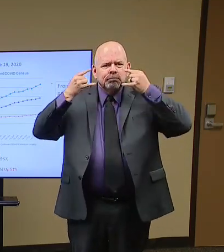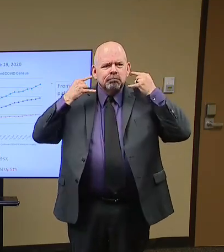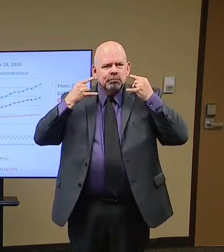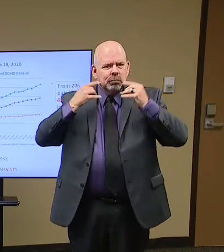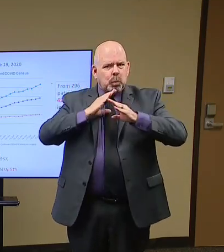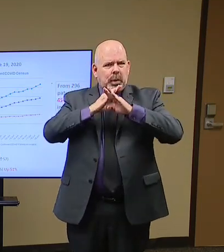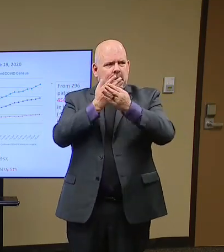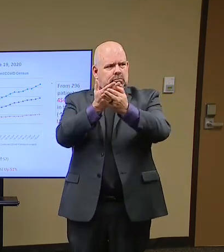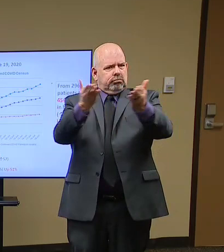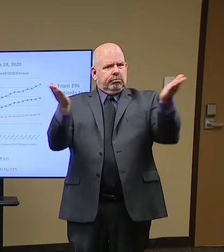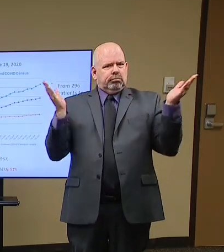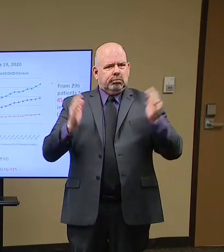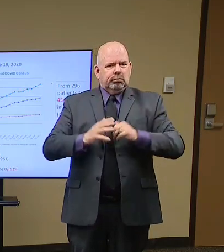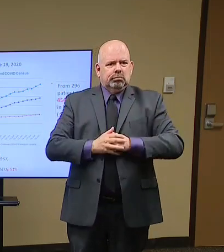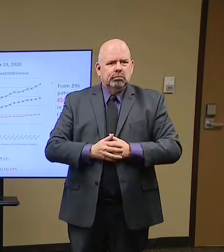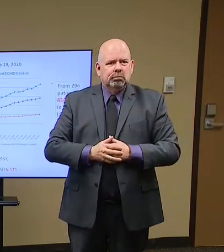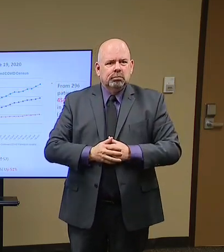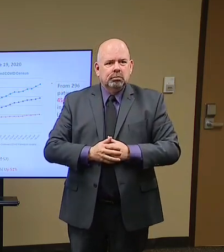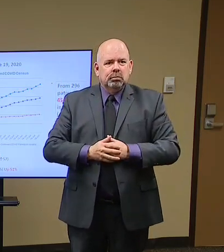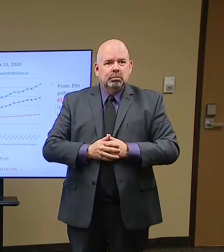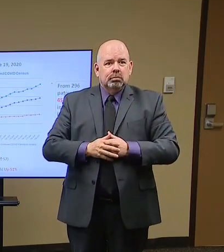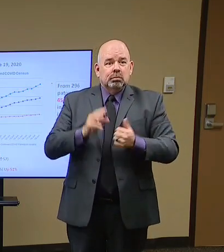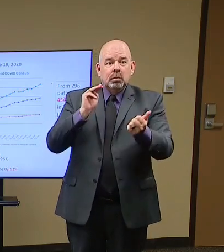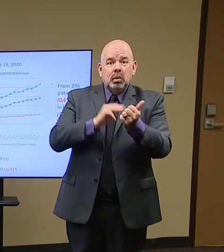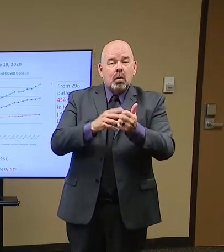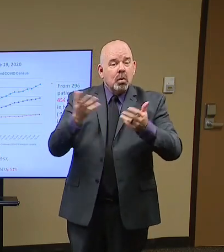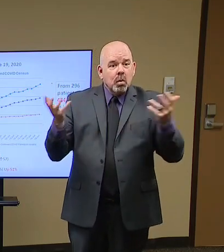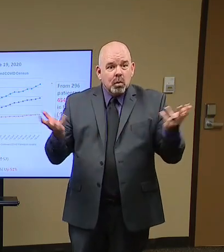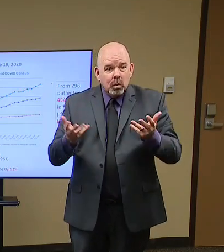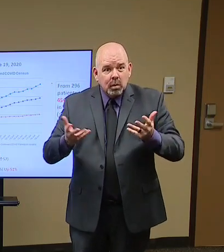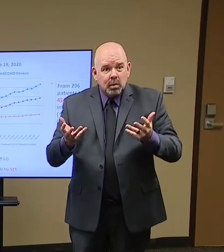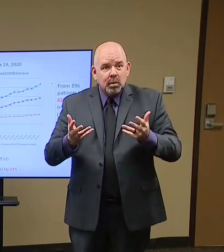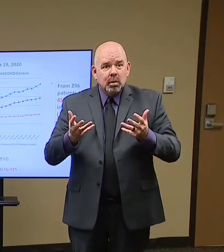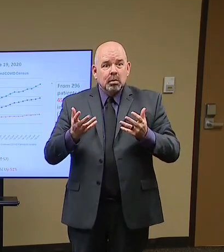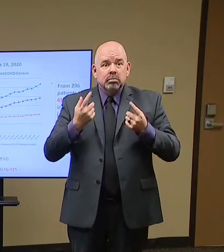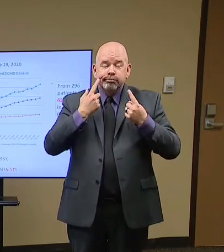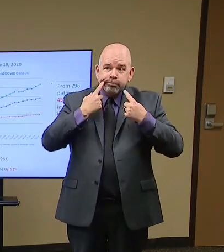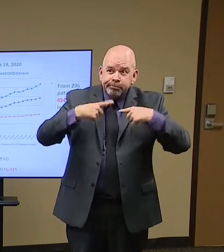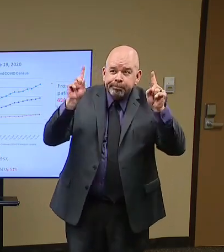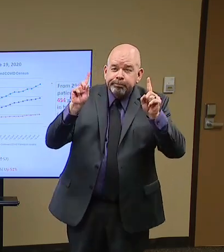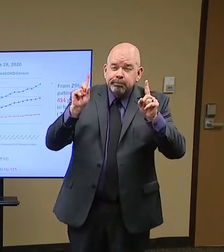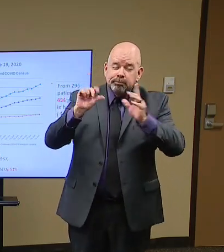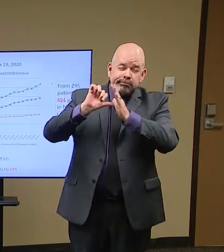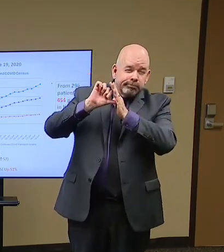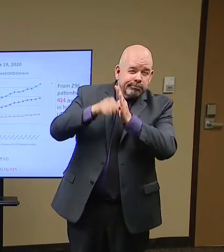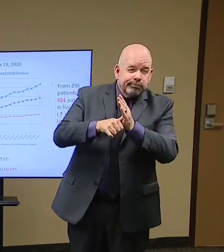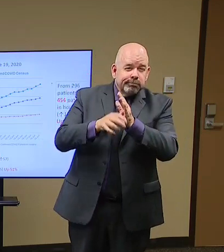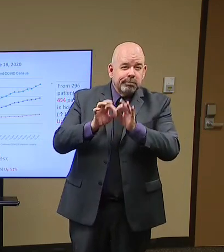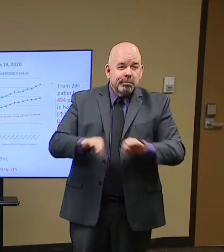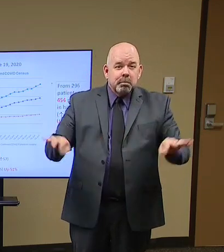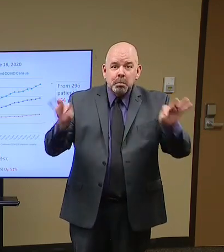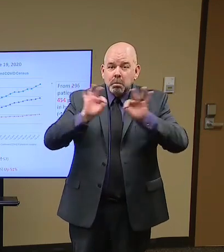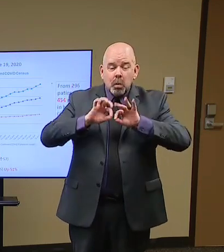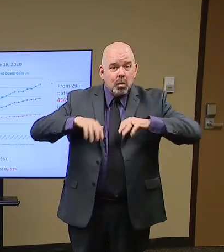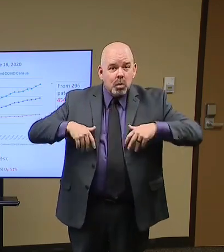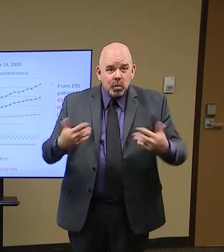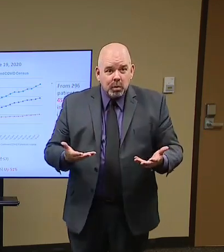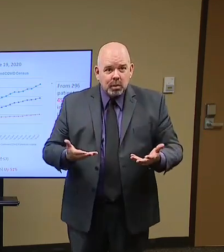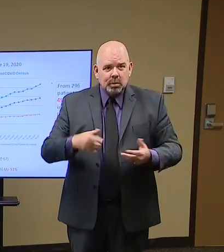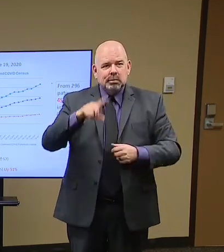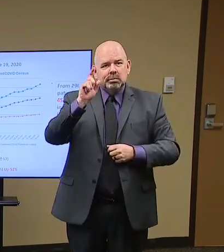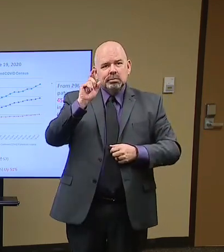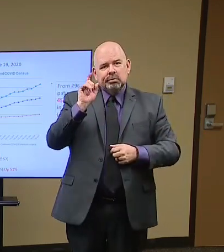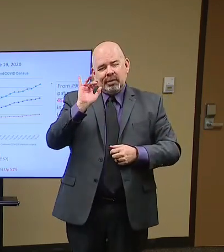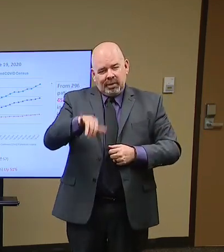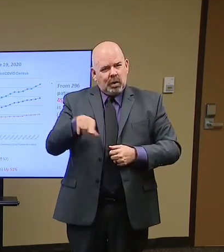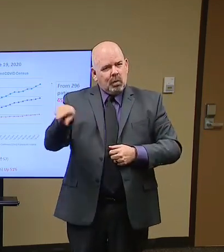effective way to snuff out the coronavirus. What changed? What changed is